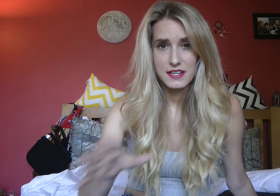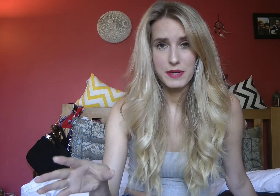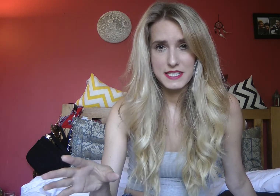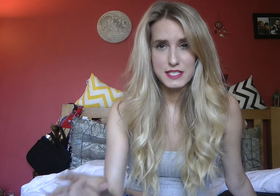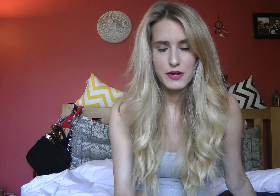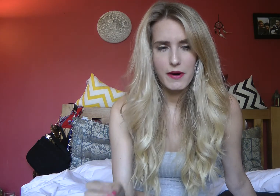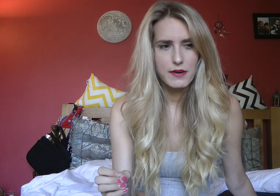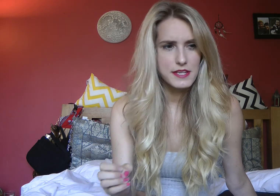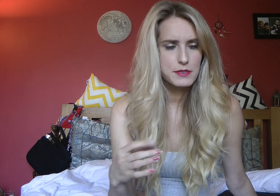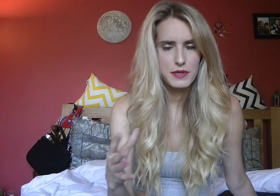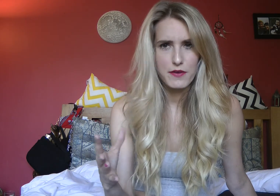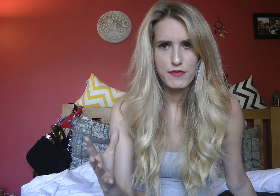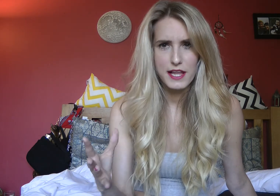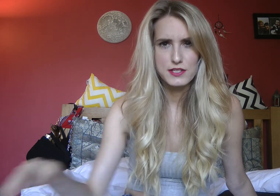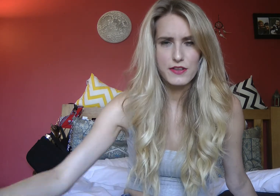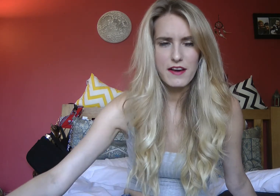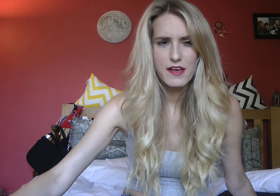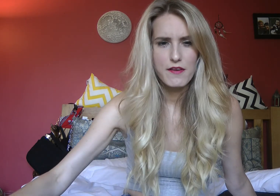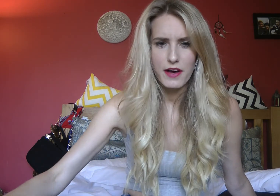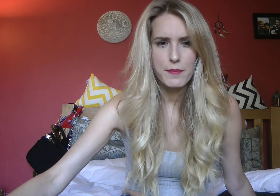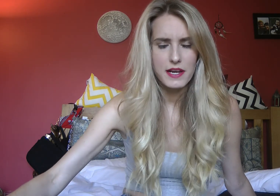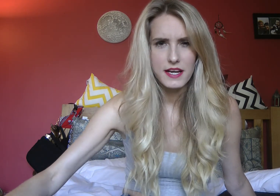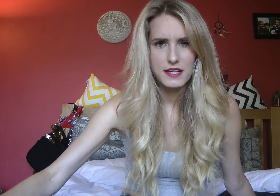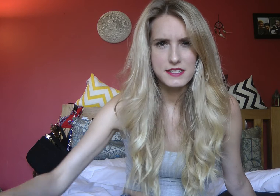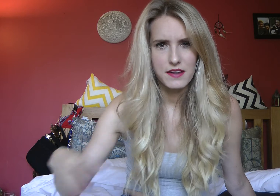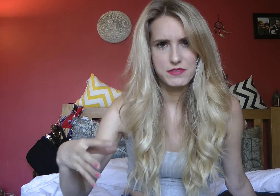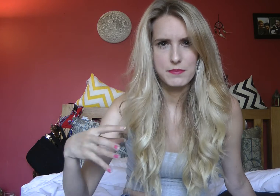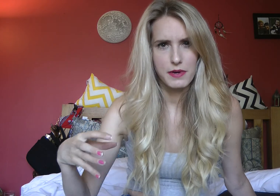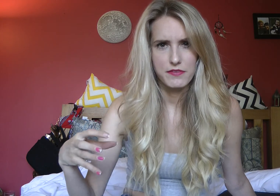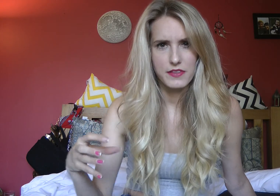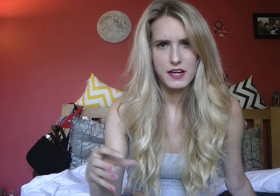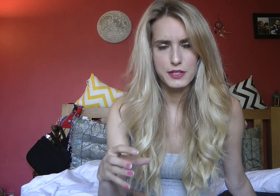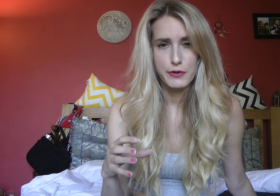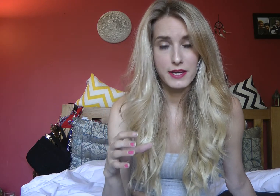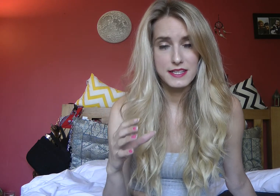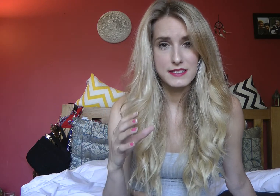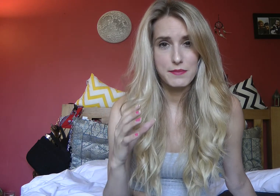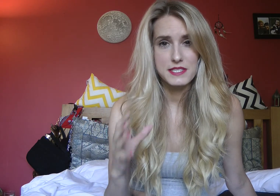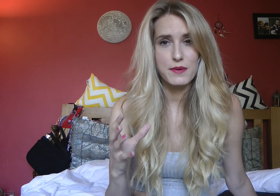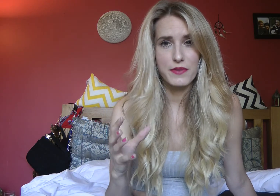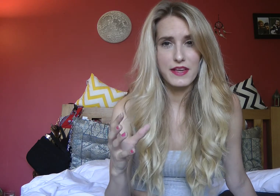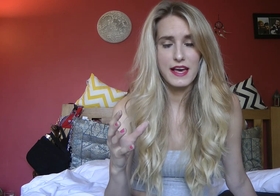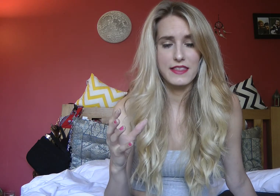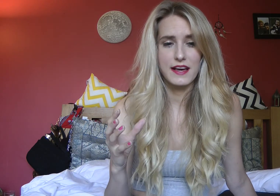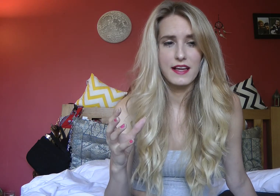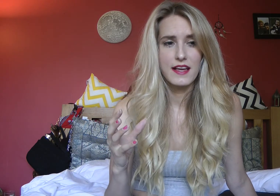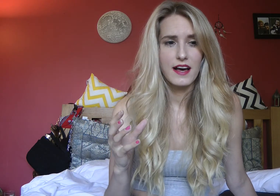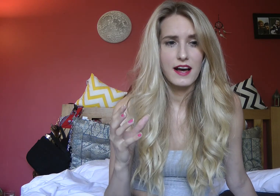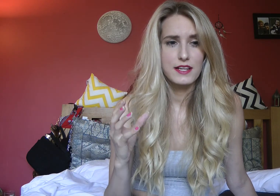time I did so I was able to bring a friend so that felt a bit like a nice comforting buffer that I knew at least there'd be someone there that I could